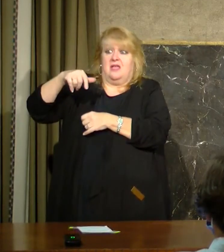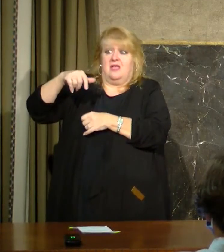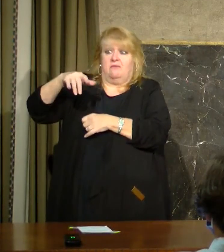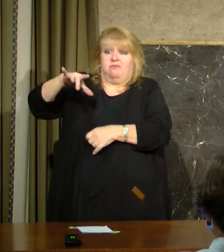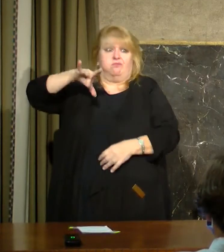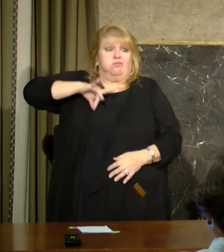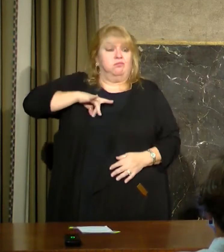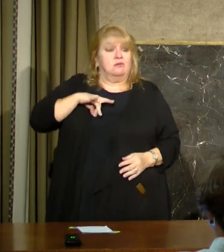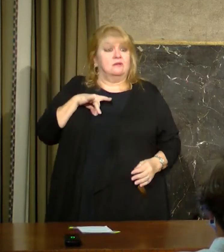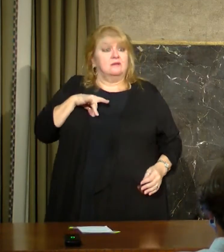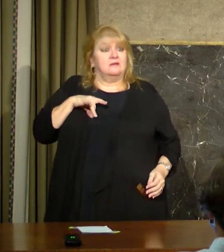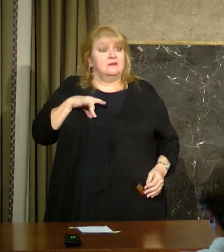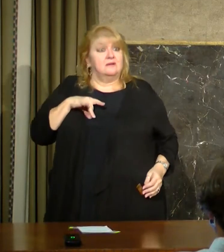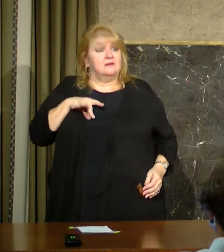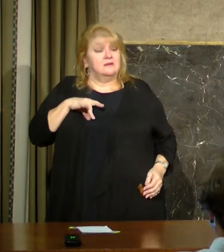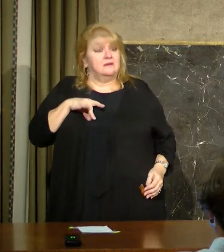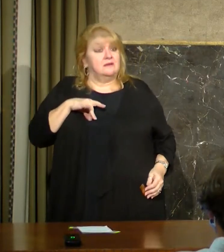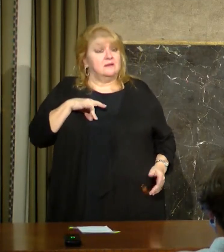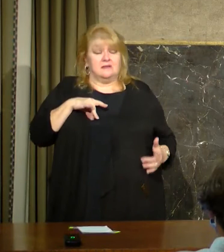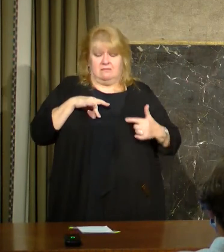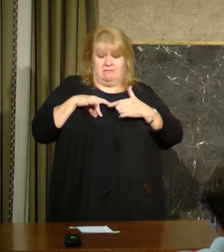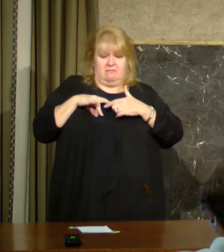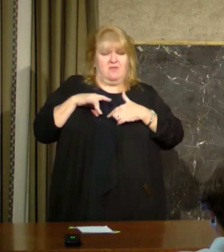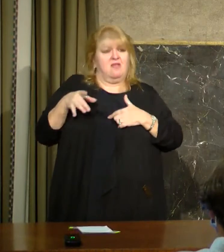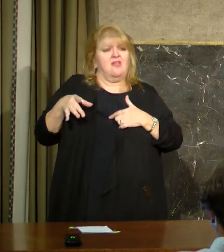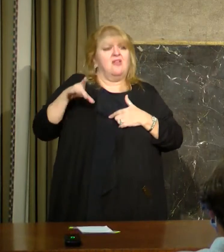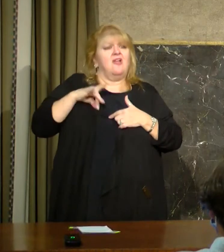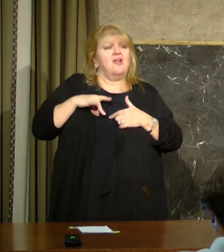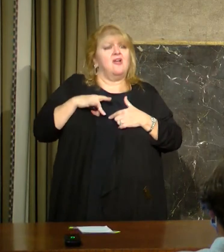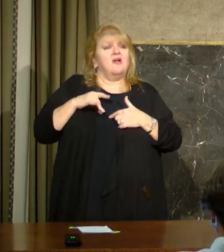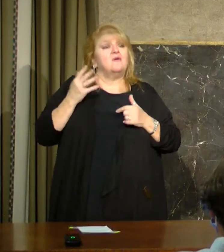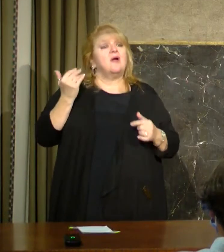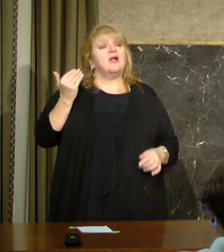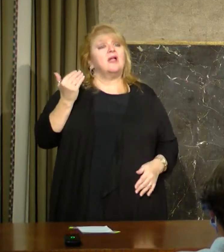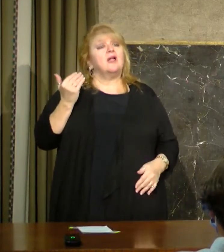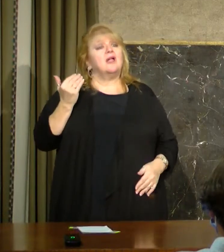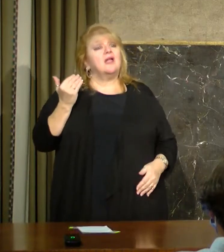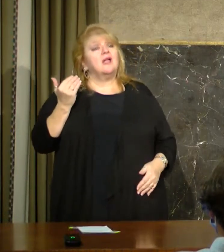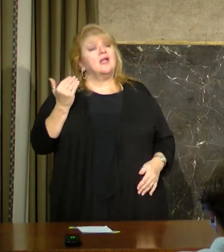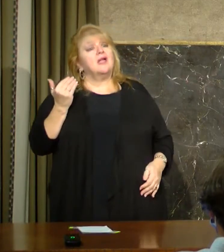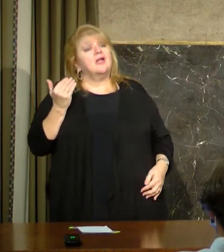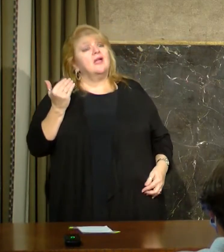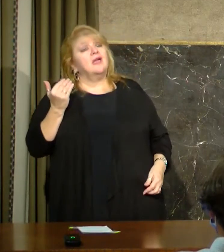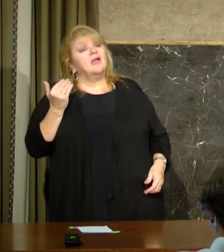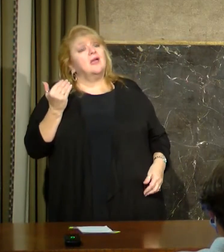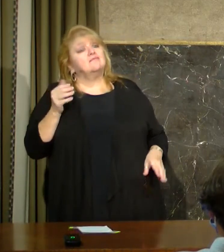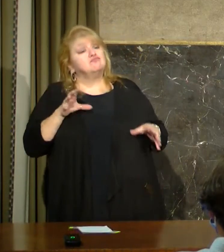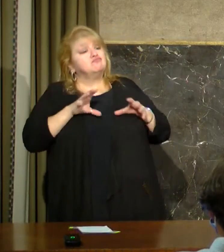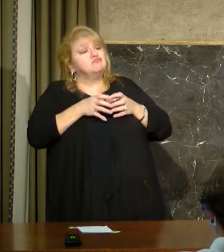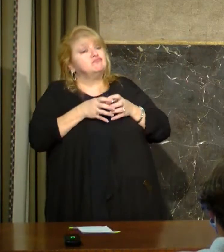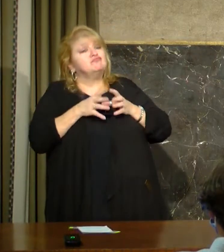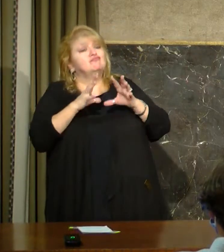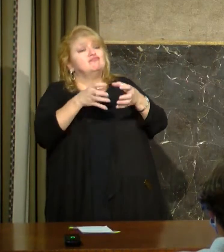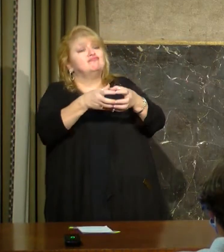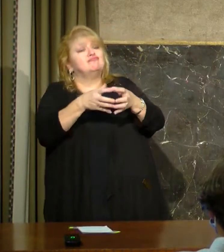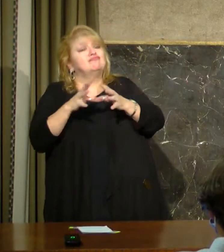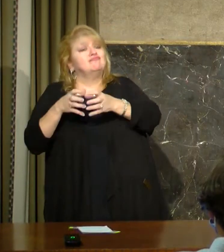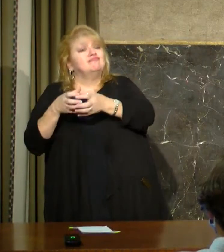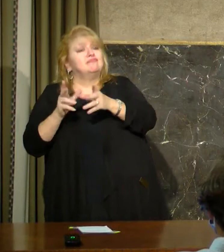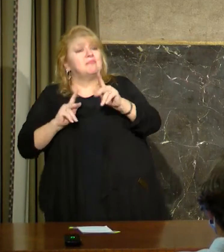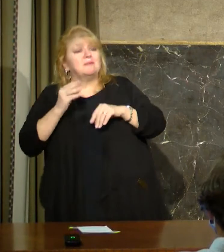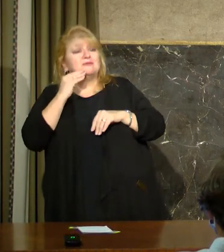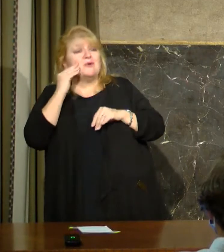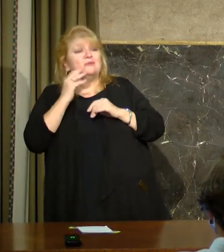exposed to the virus and they're contracting the disease because of informal gatherings at people's